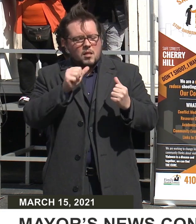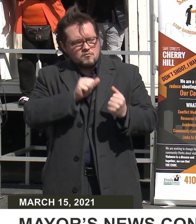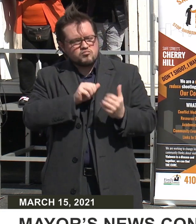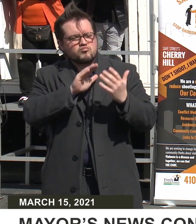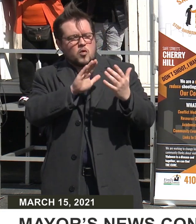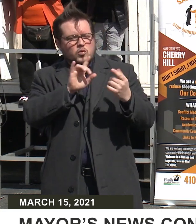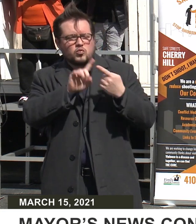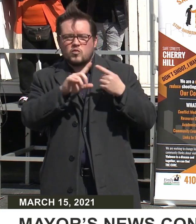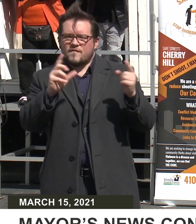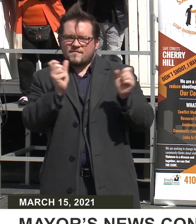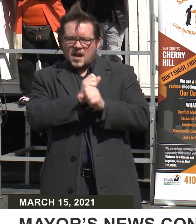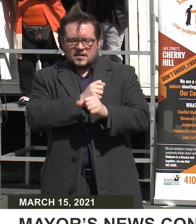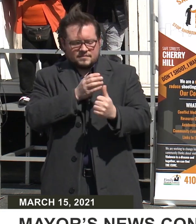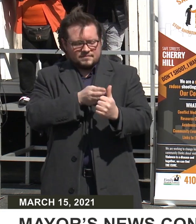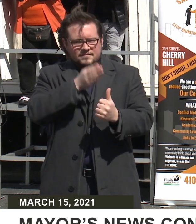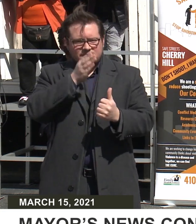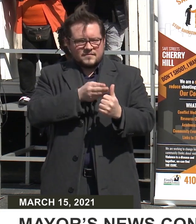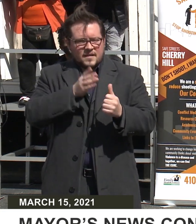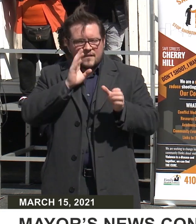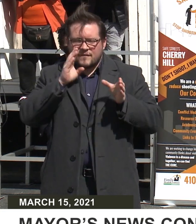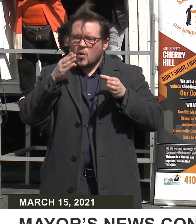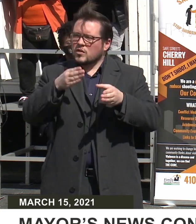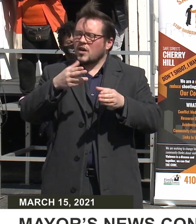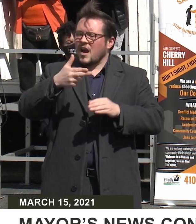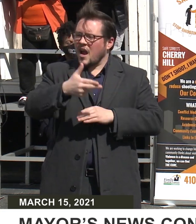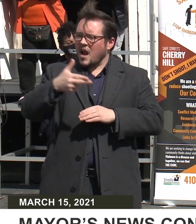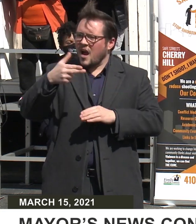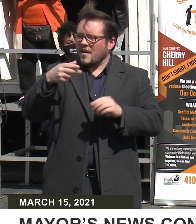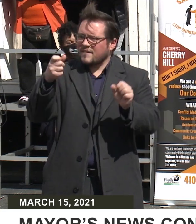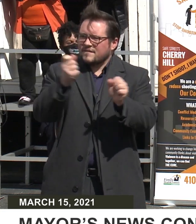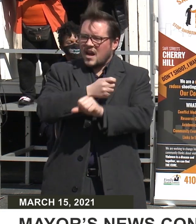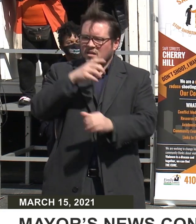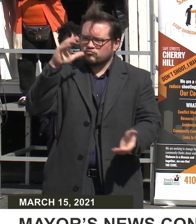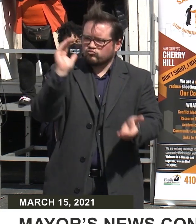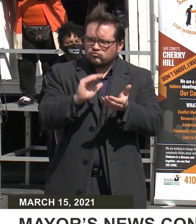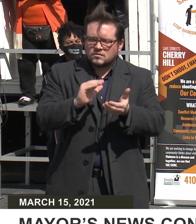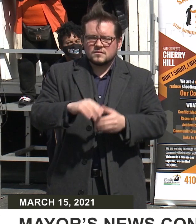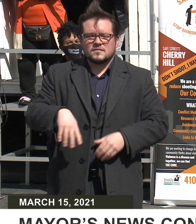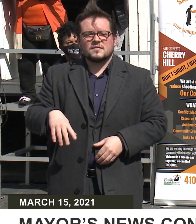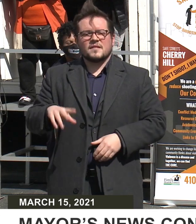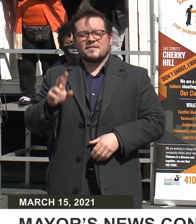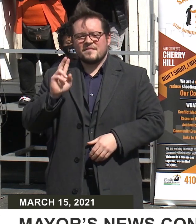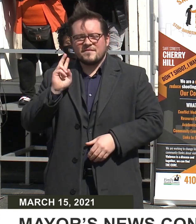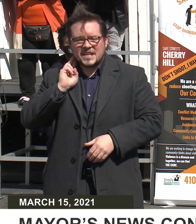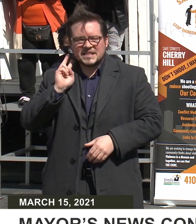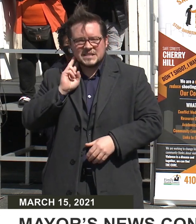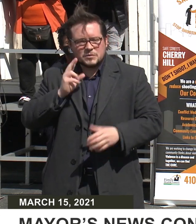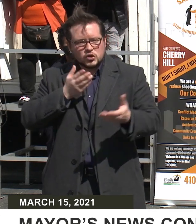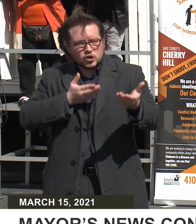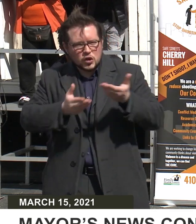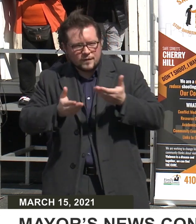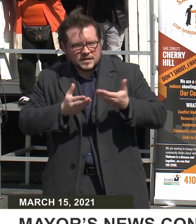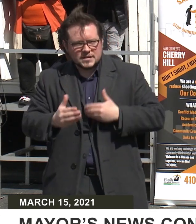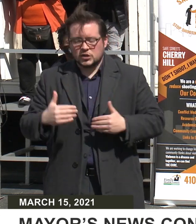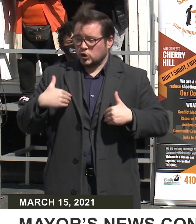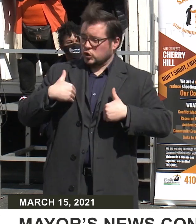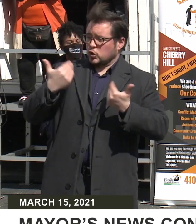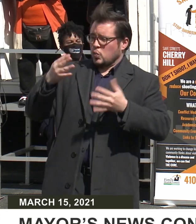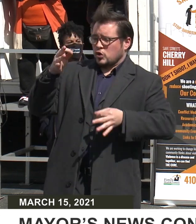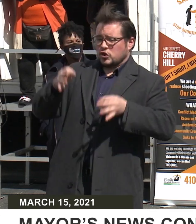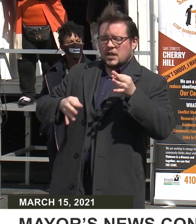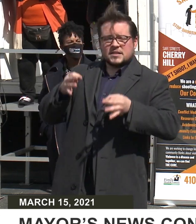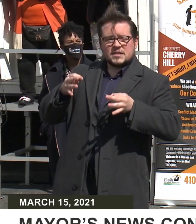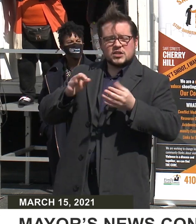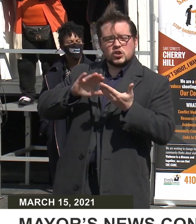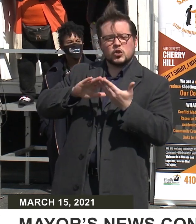Within this pillar sits gun violence prevention, victim services, youth justice, community healing,